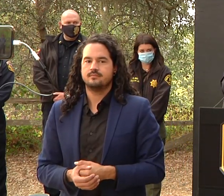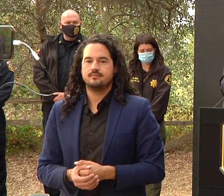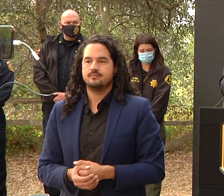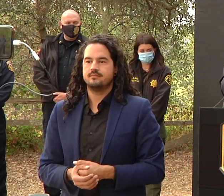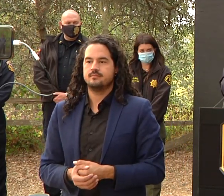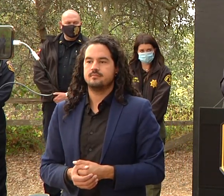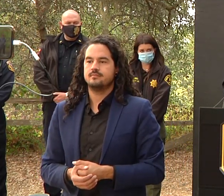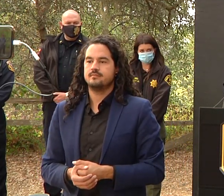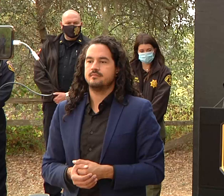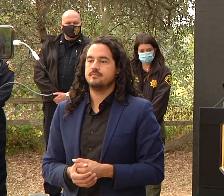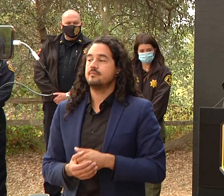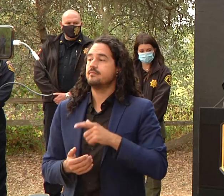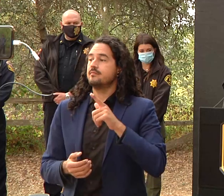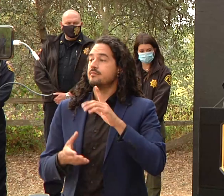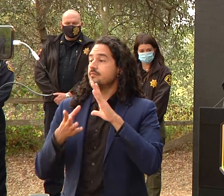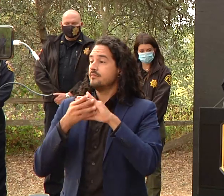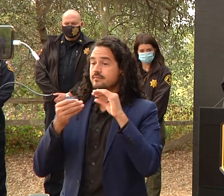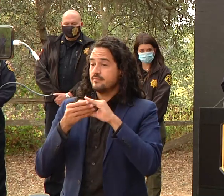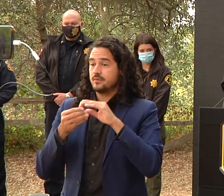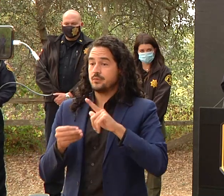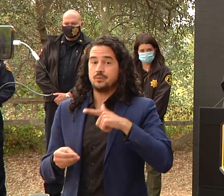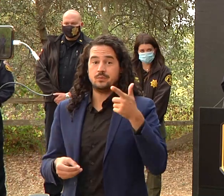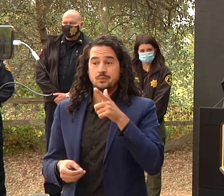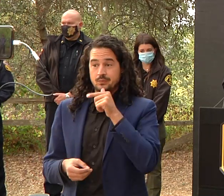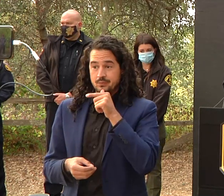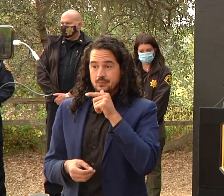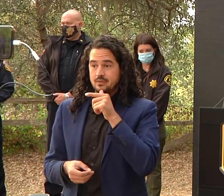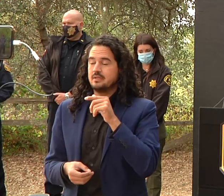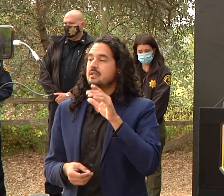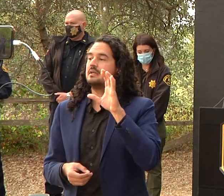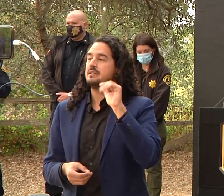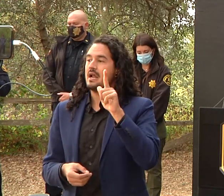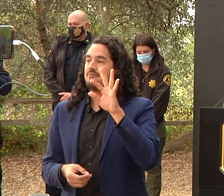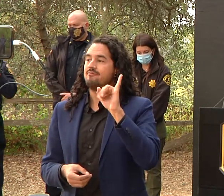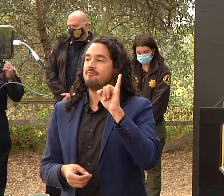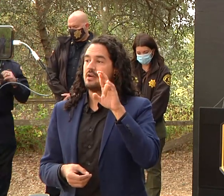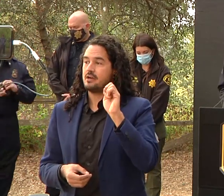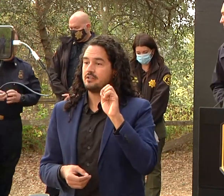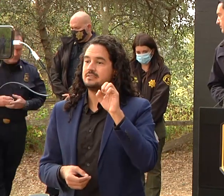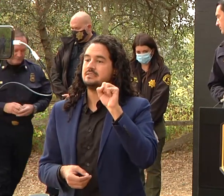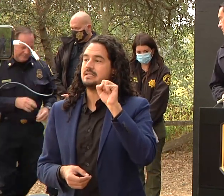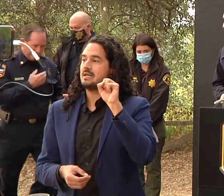speaking next on behalf of the cal fire san mateo santa cruz unit is unit chief ian larkin